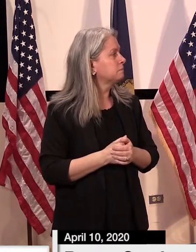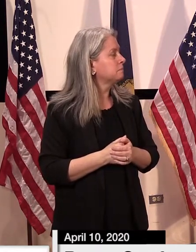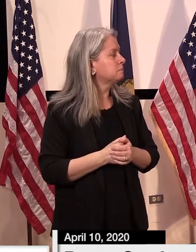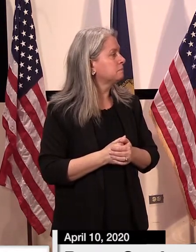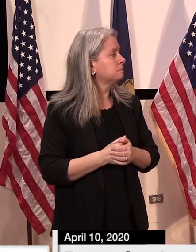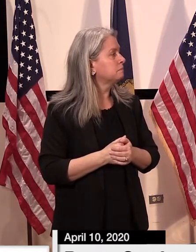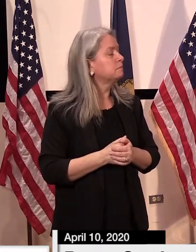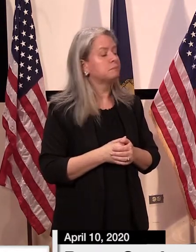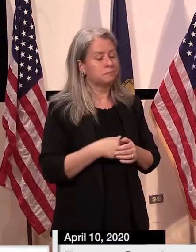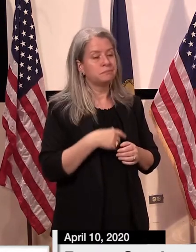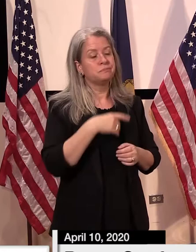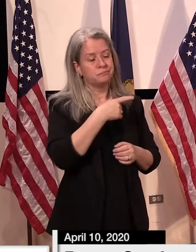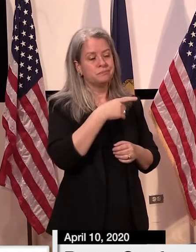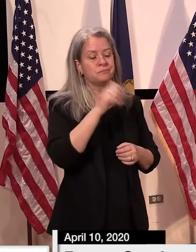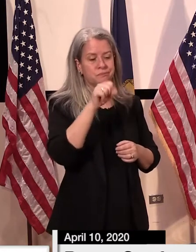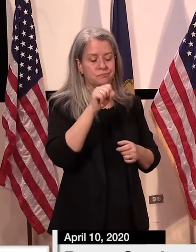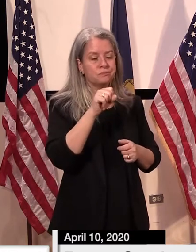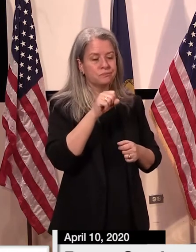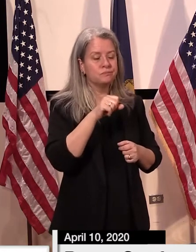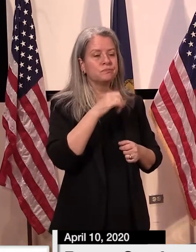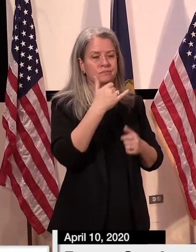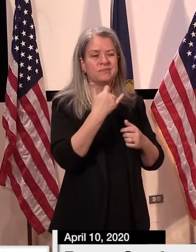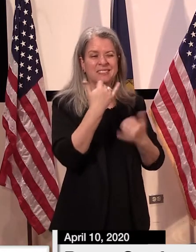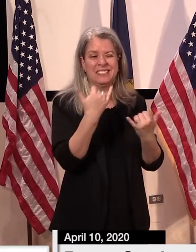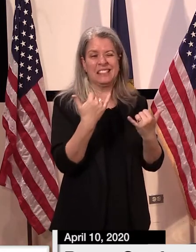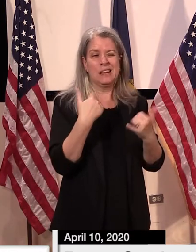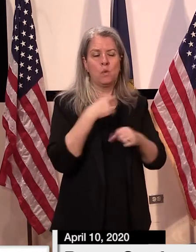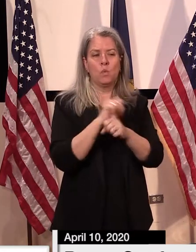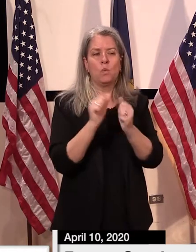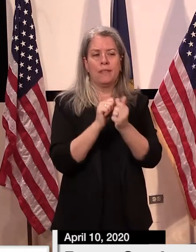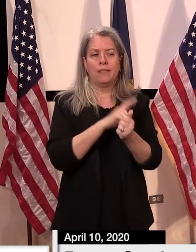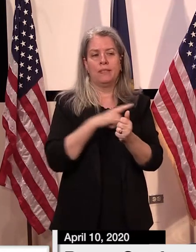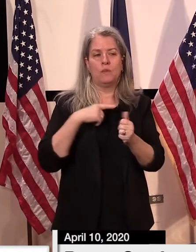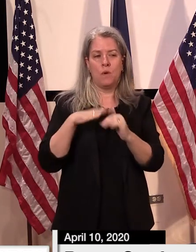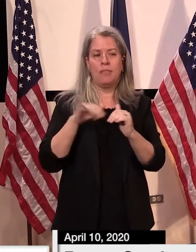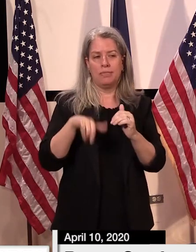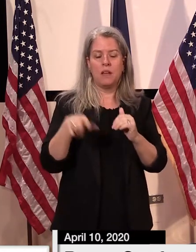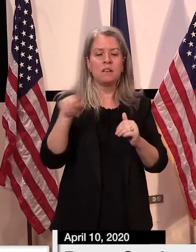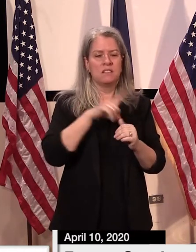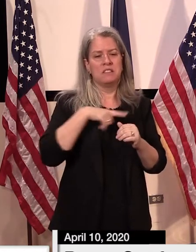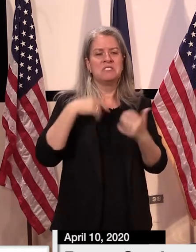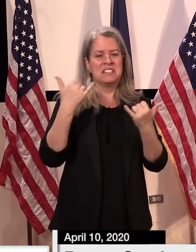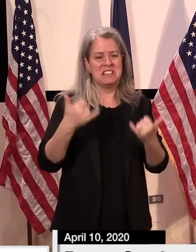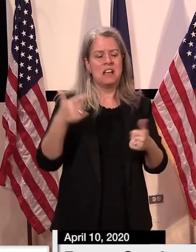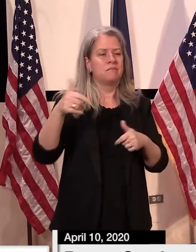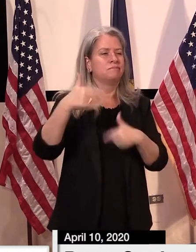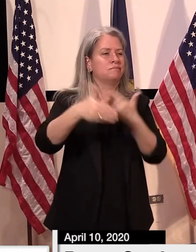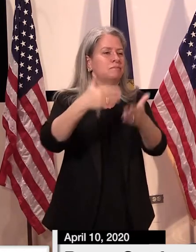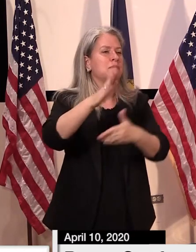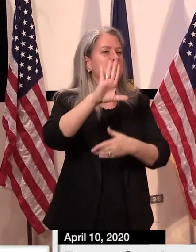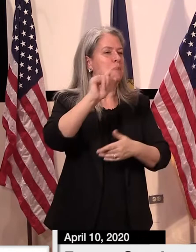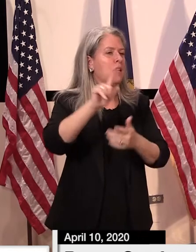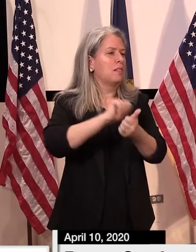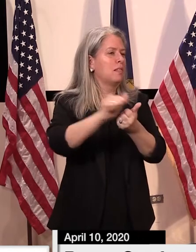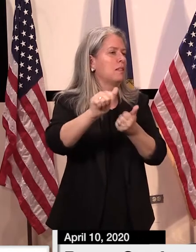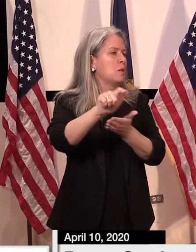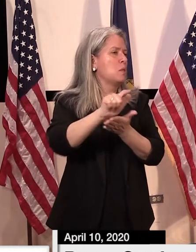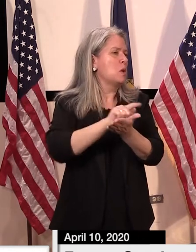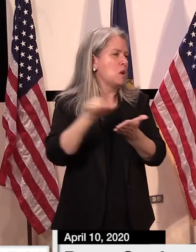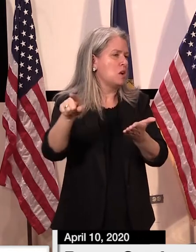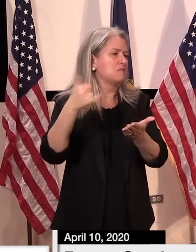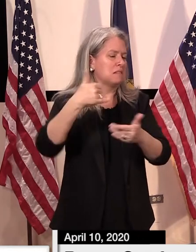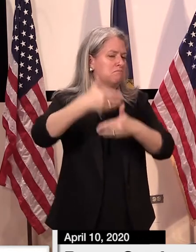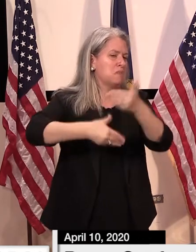again, as I stated previously, we're working with the legislature on this. They have a bill that's moving through at this point in time, and if